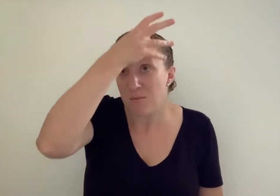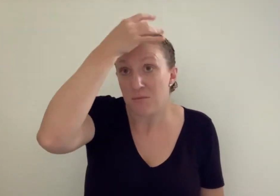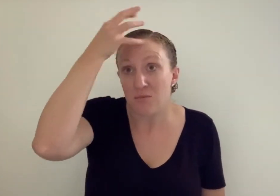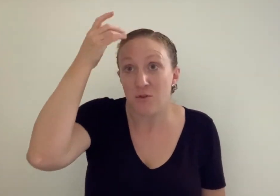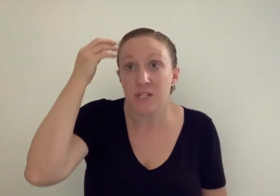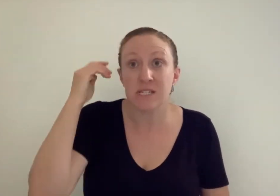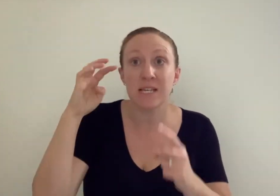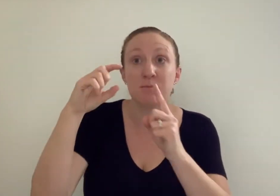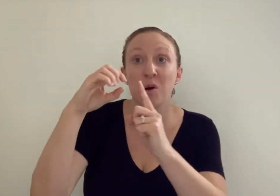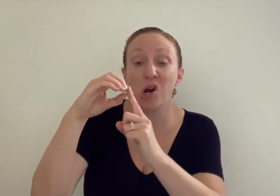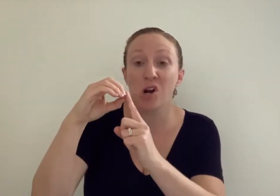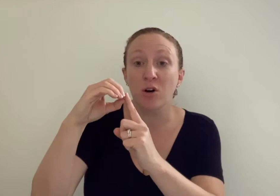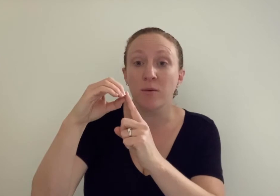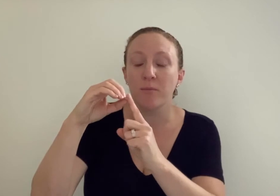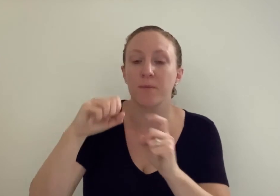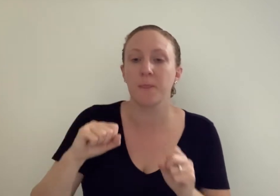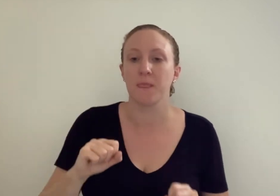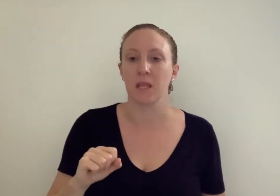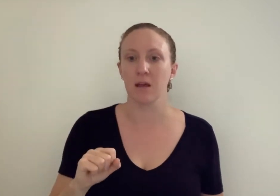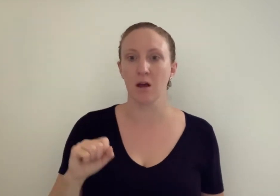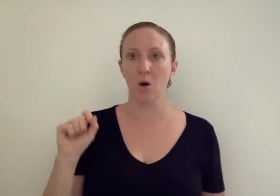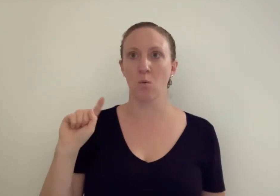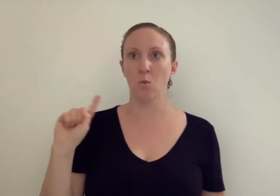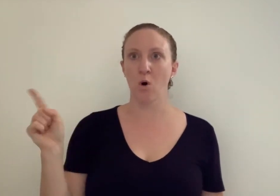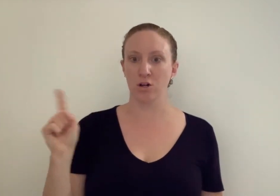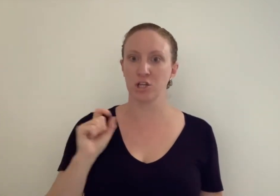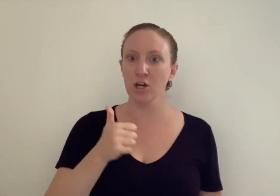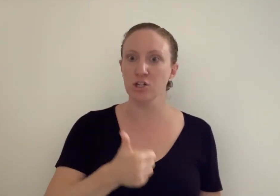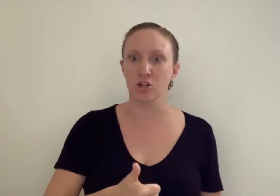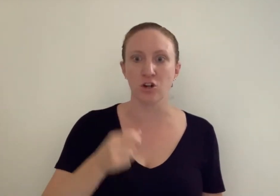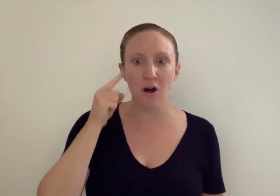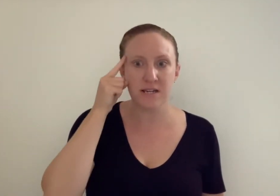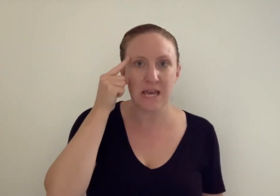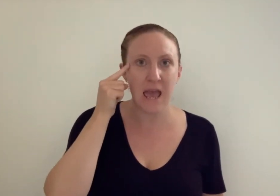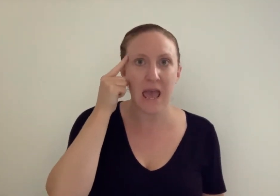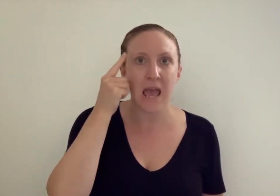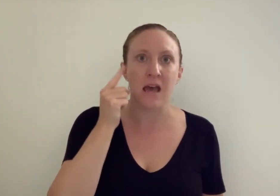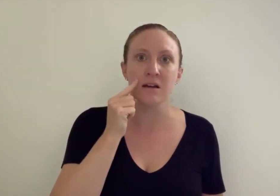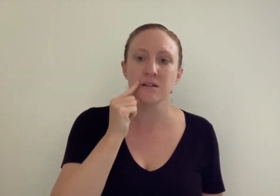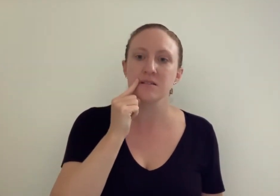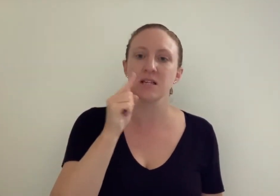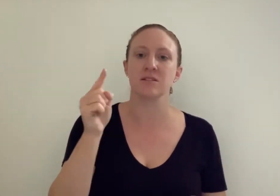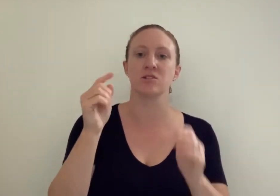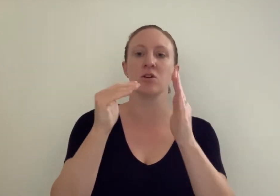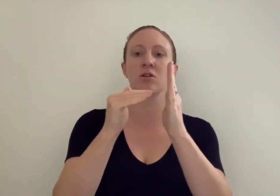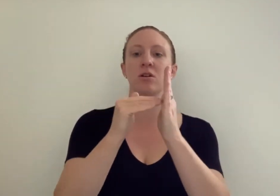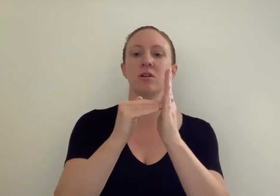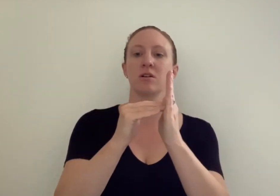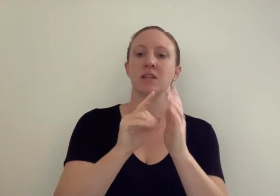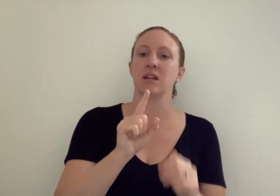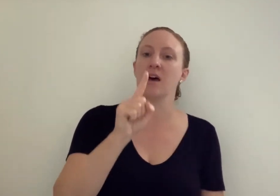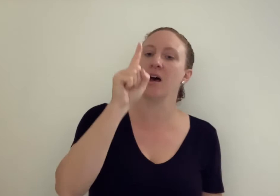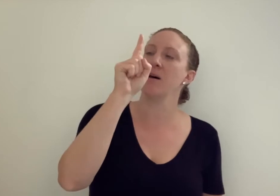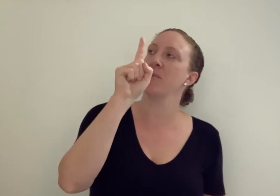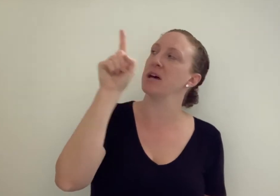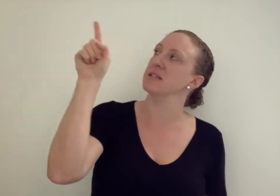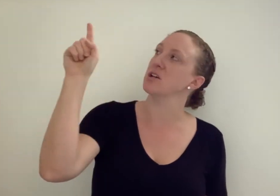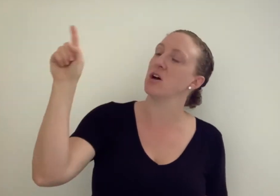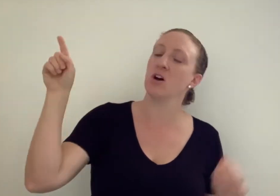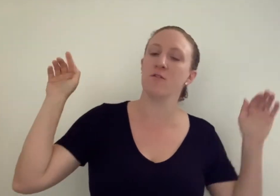Princess Pearl. What a good idea, said Sog. Then up and off